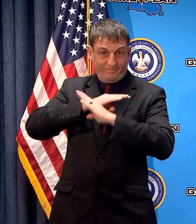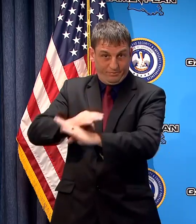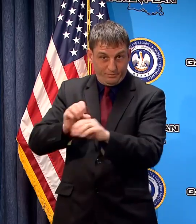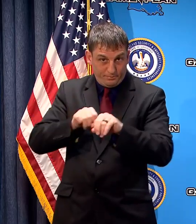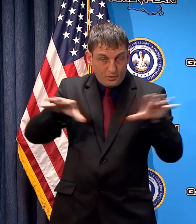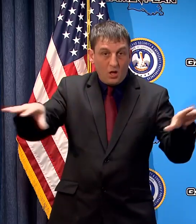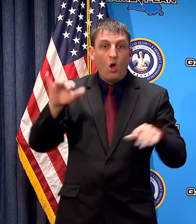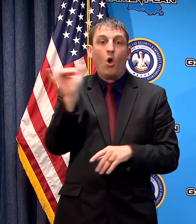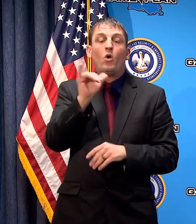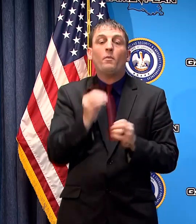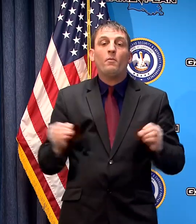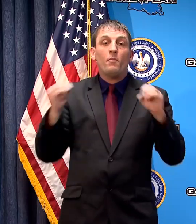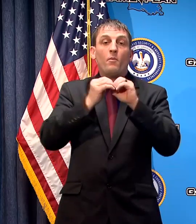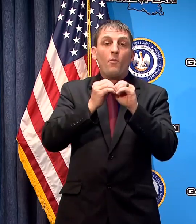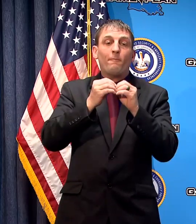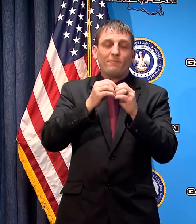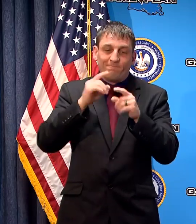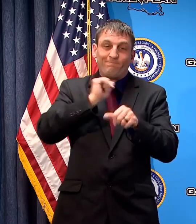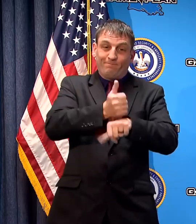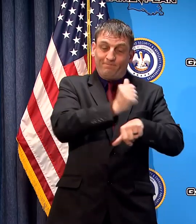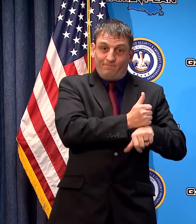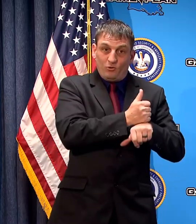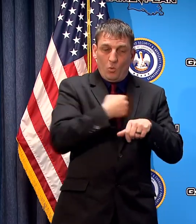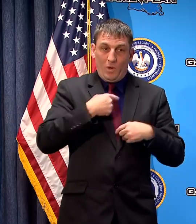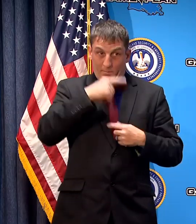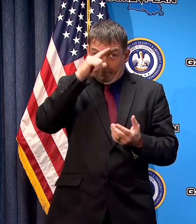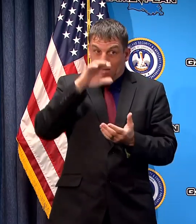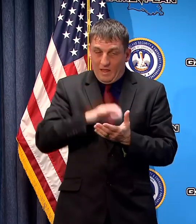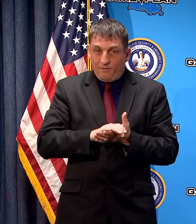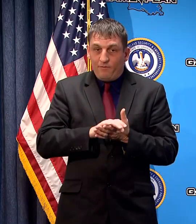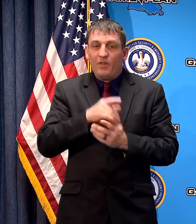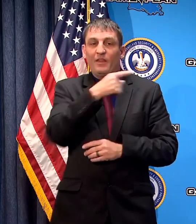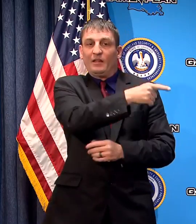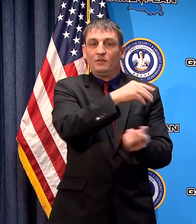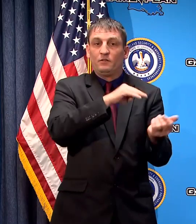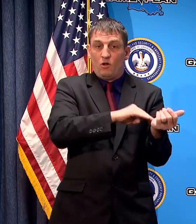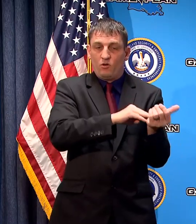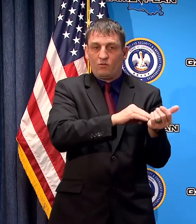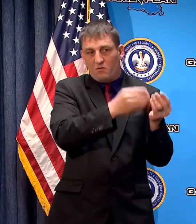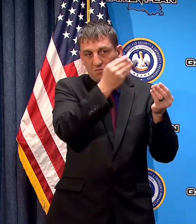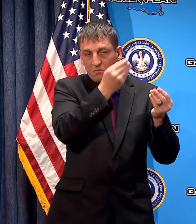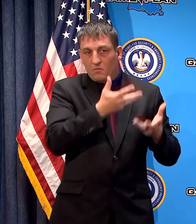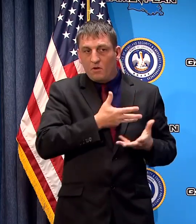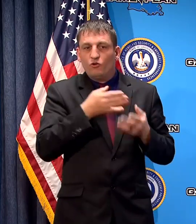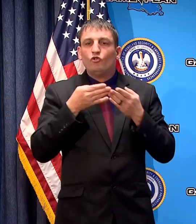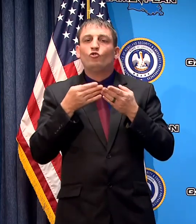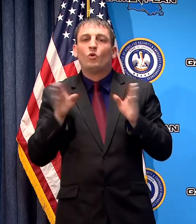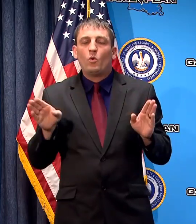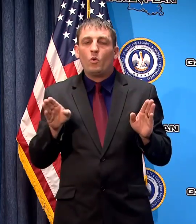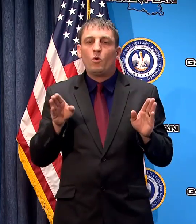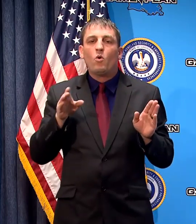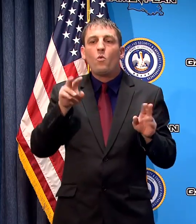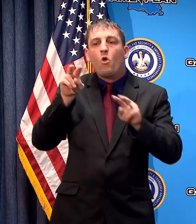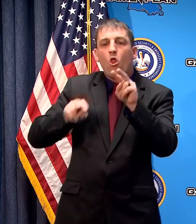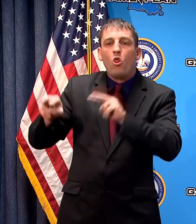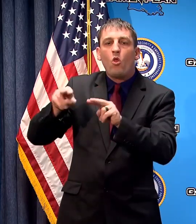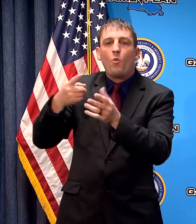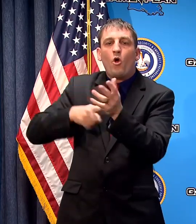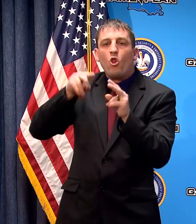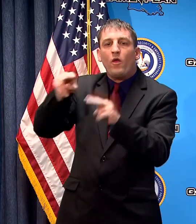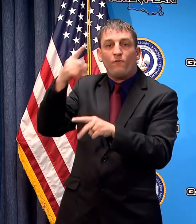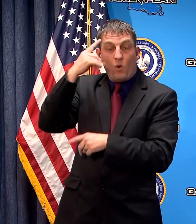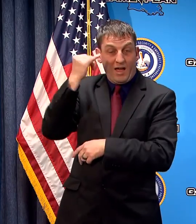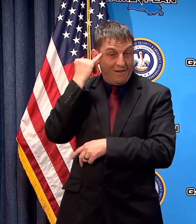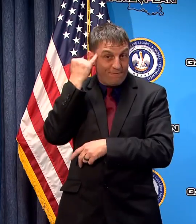believe might be necessary and then he just in general terms gave me some things to look for if the